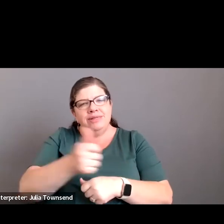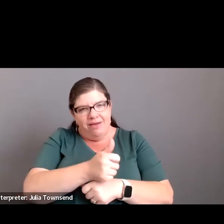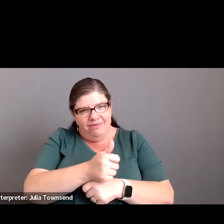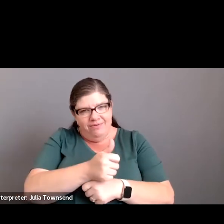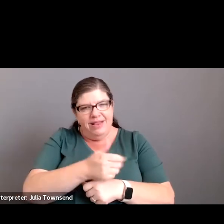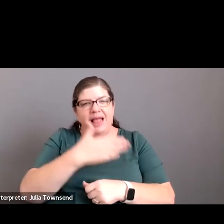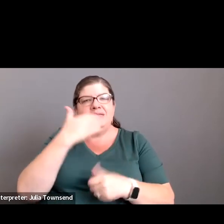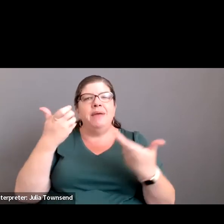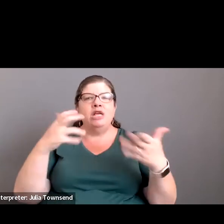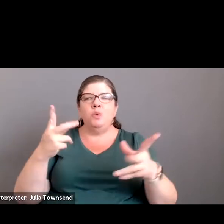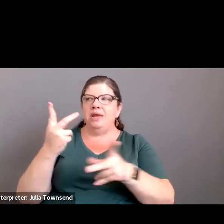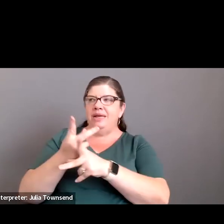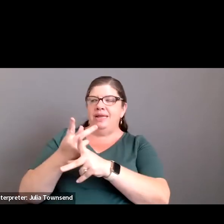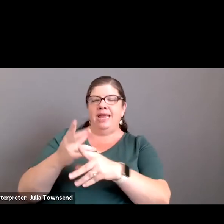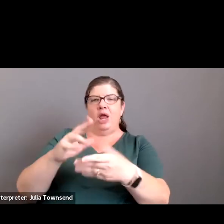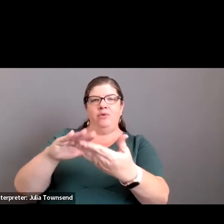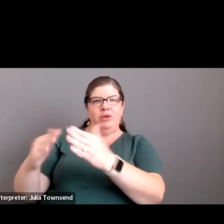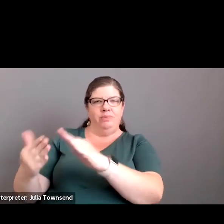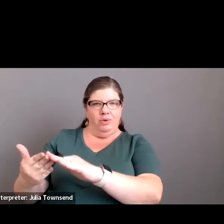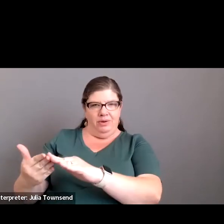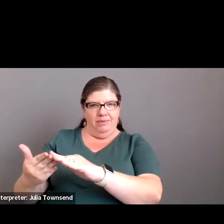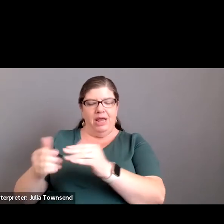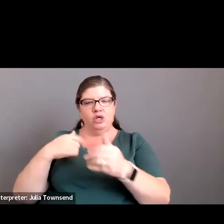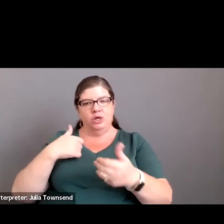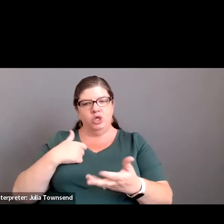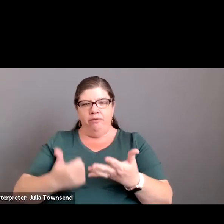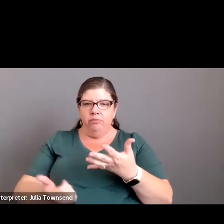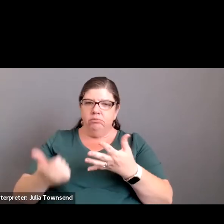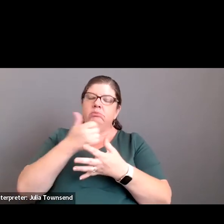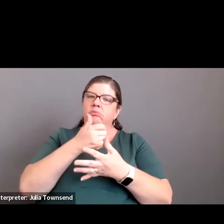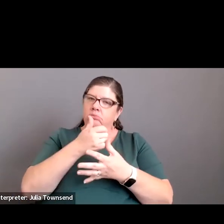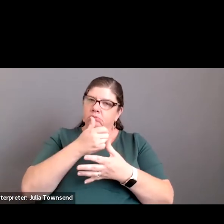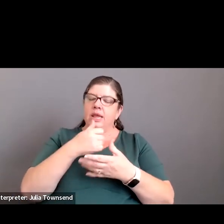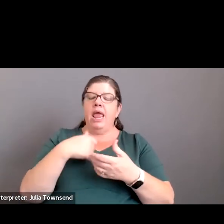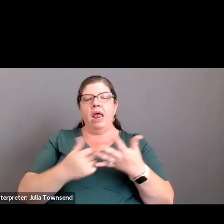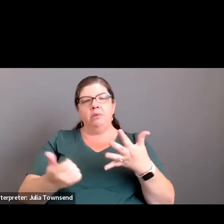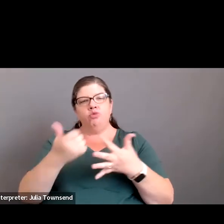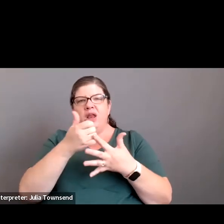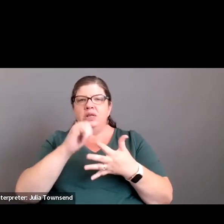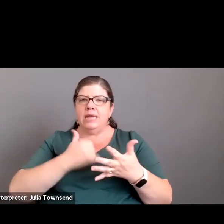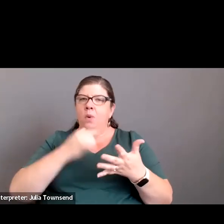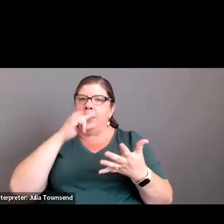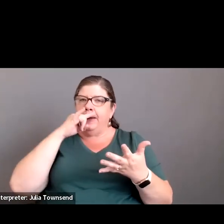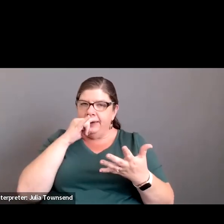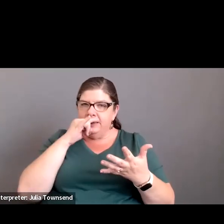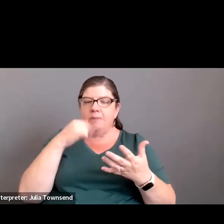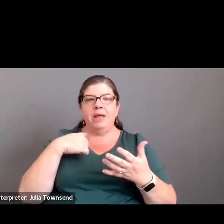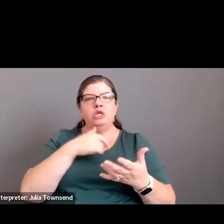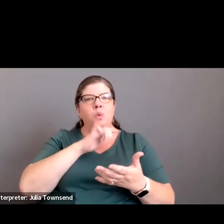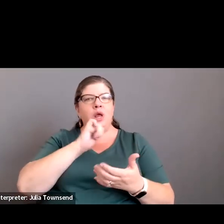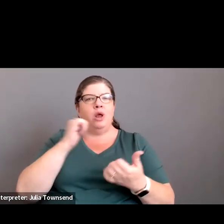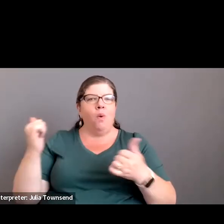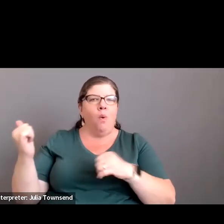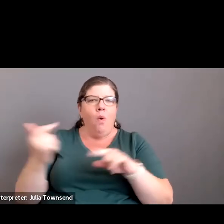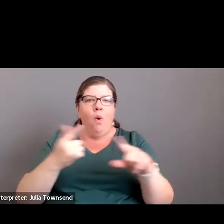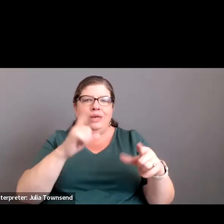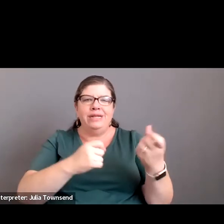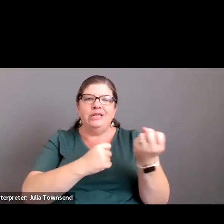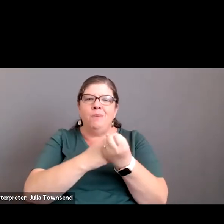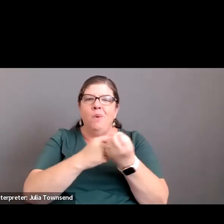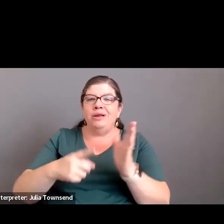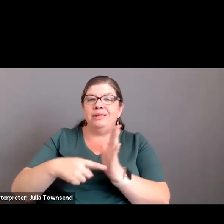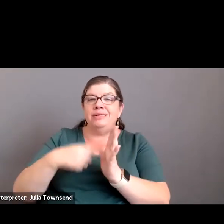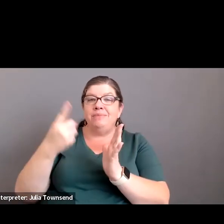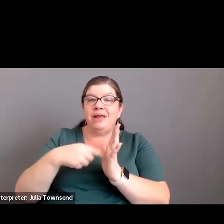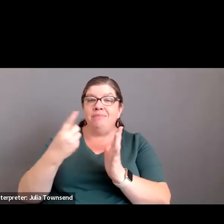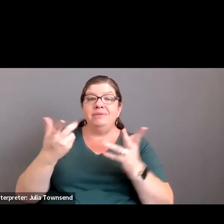that's how you can take care of your community. Continue prioritizing yourself and continue prioritizing our kids because we all need a little support now and then. And